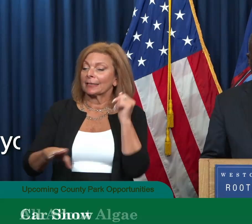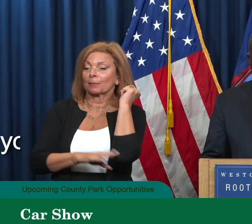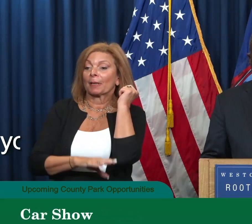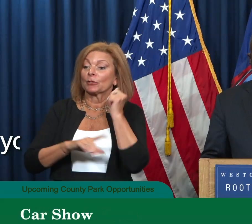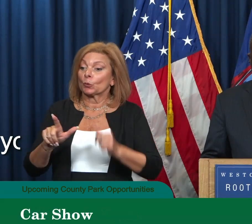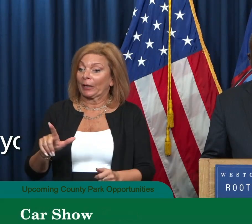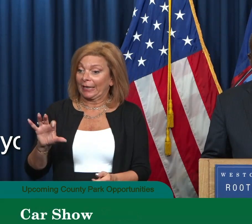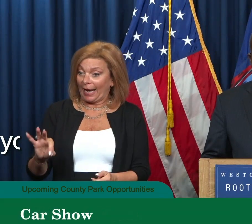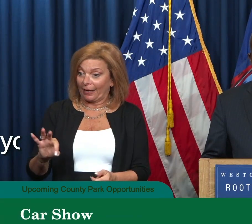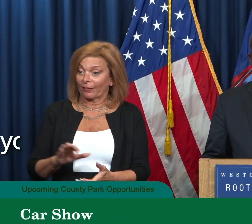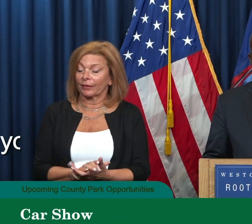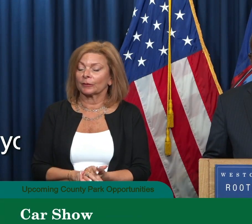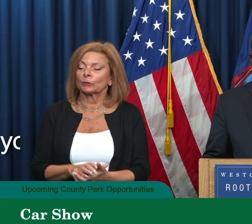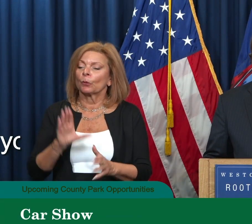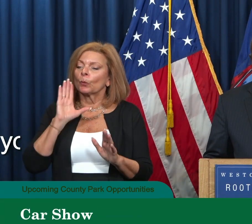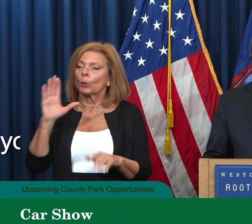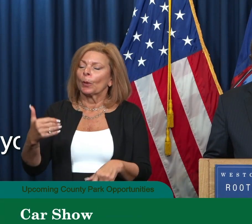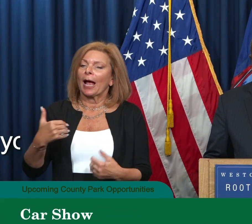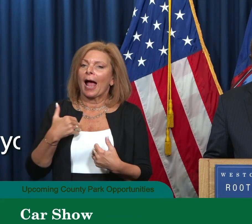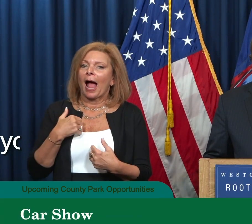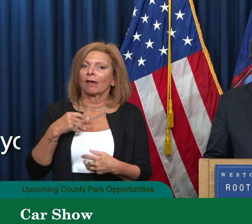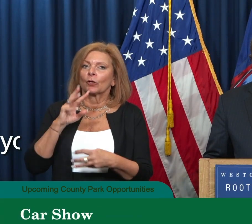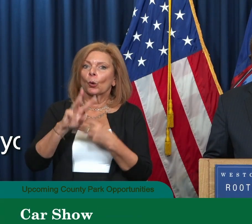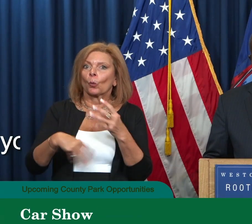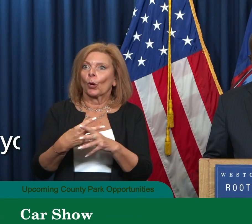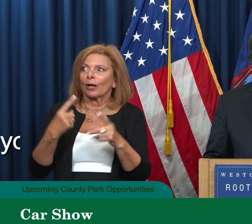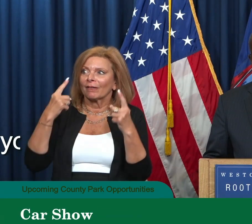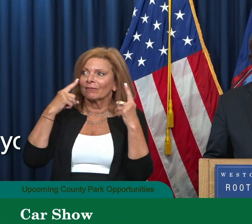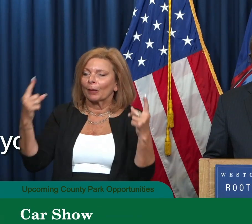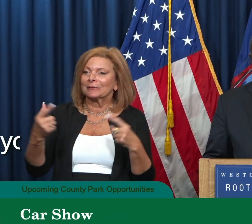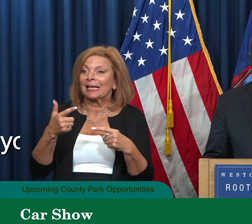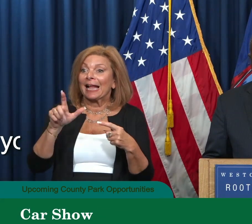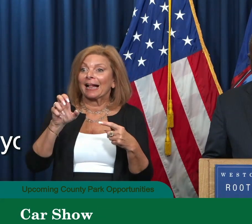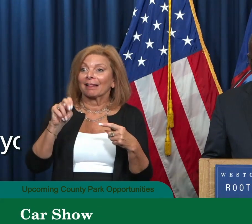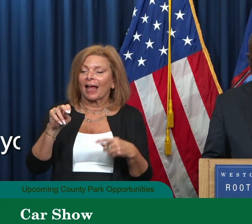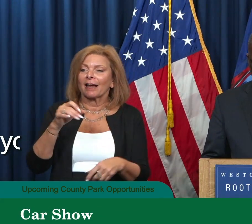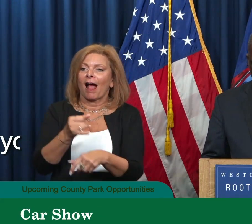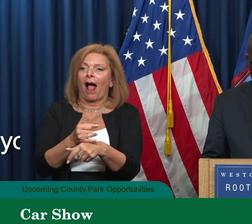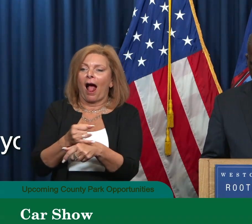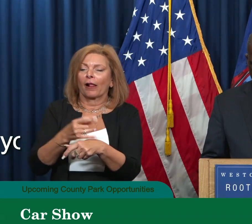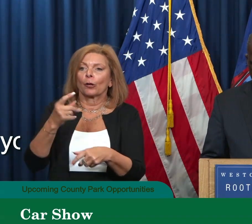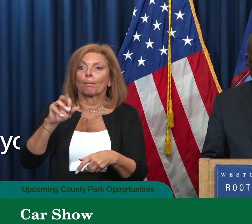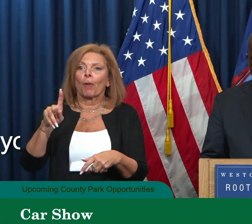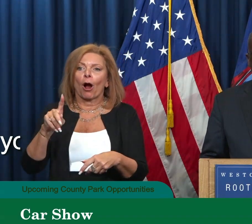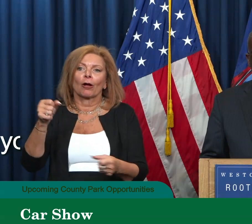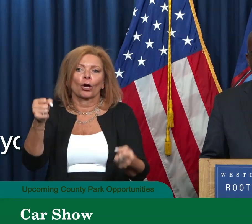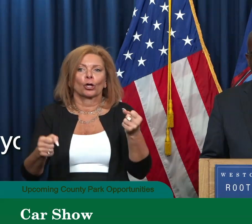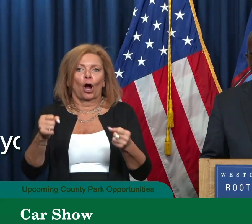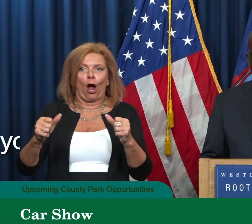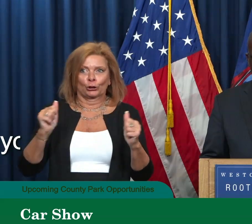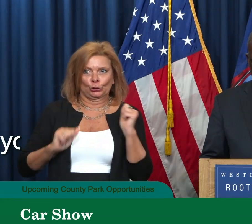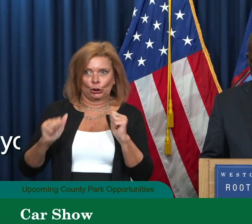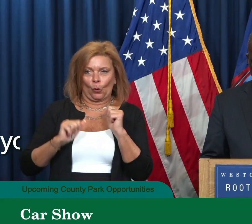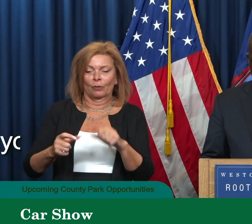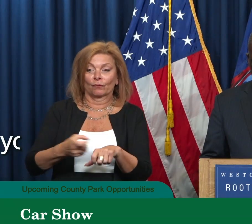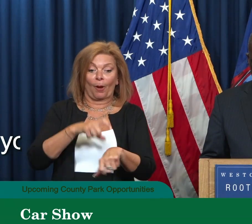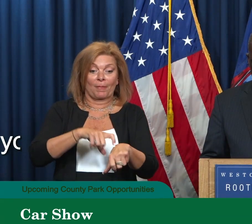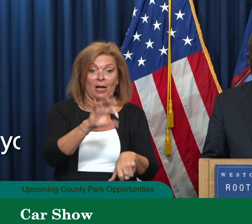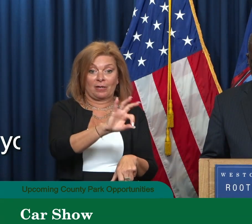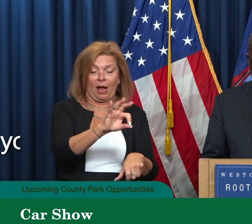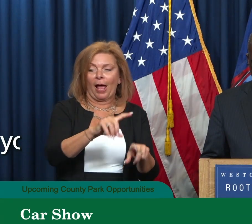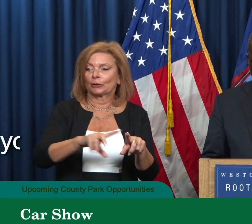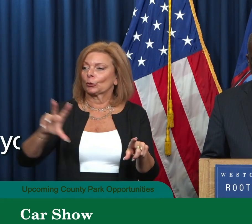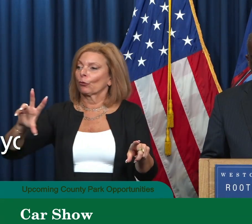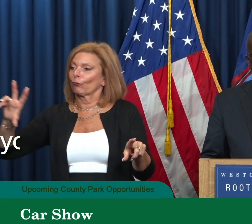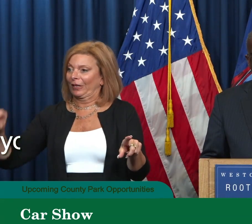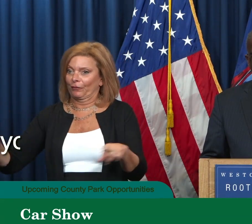29th, we're going to have the world famous Glen Island Park Car Show from nine a.m. to three